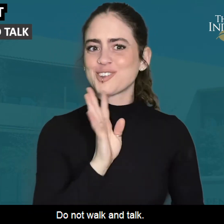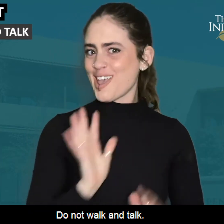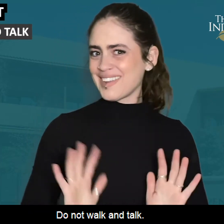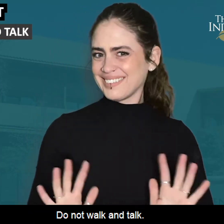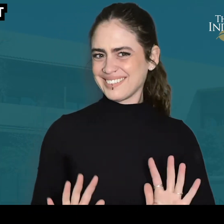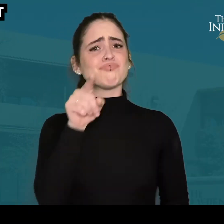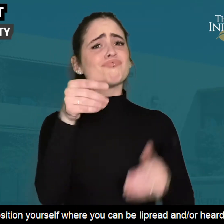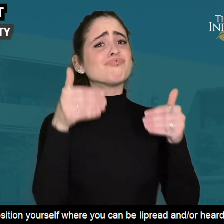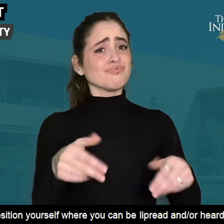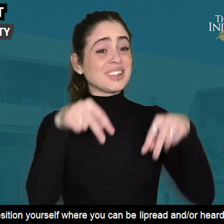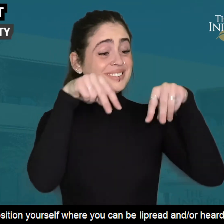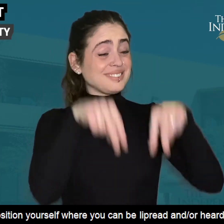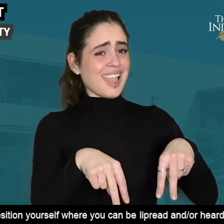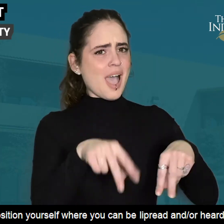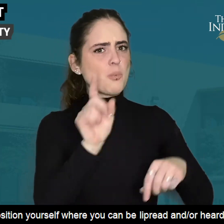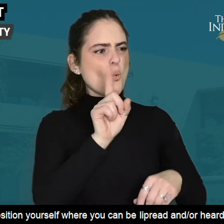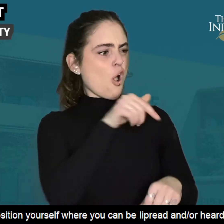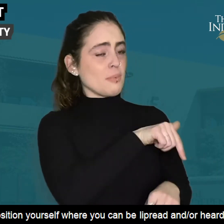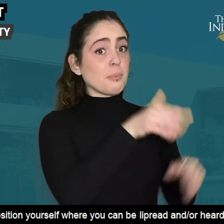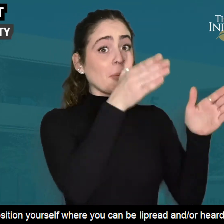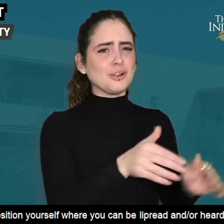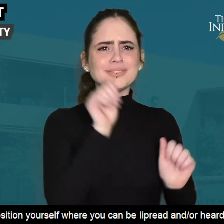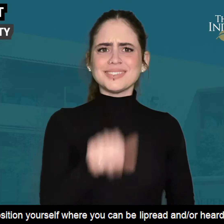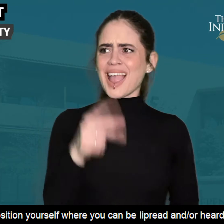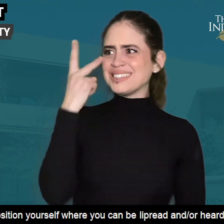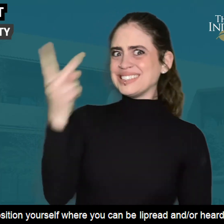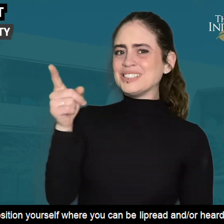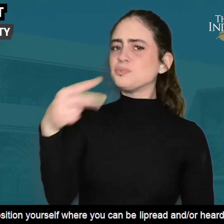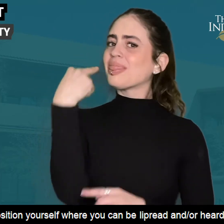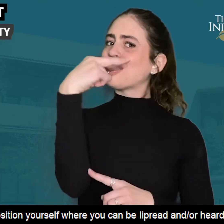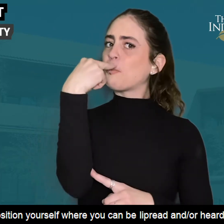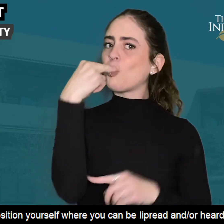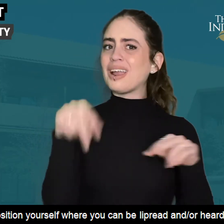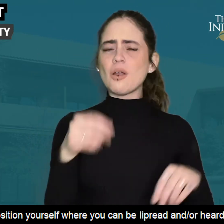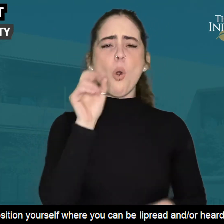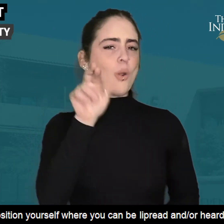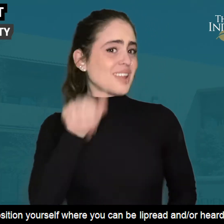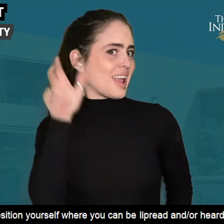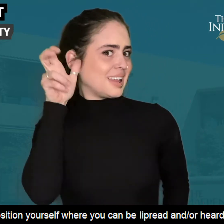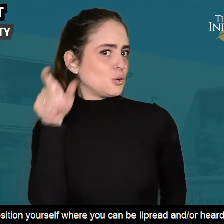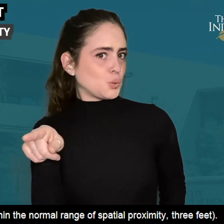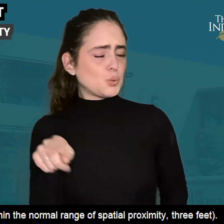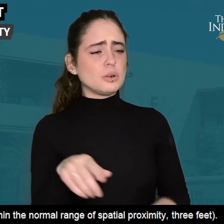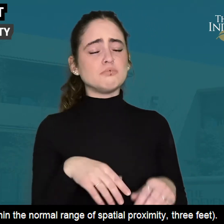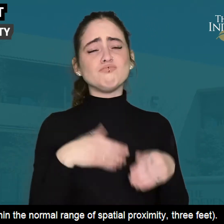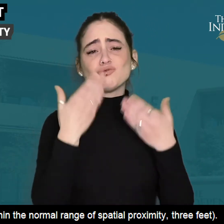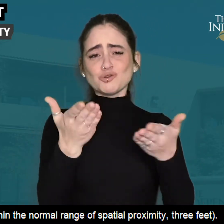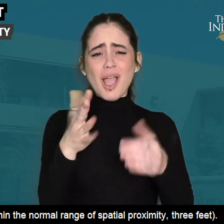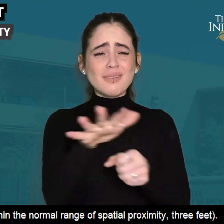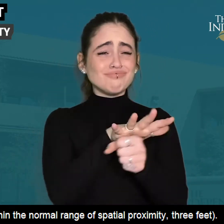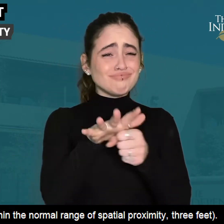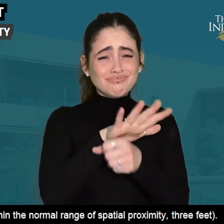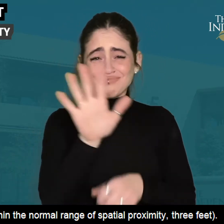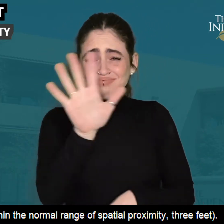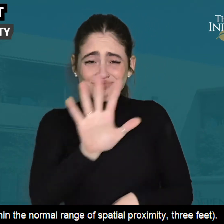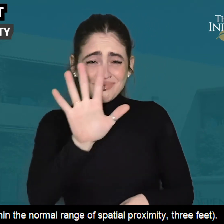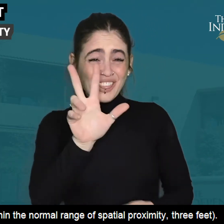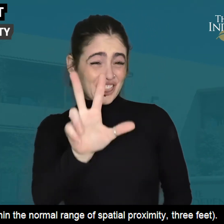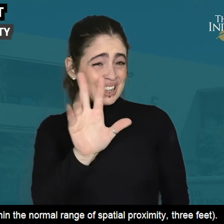walk and talk. Do position yourself where you can be lip read and or heard. Within the normal range of